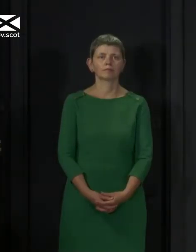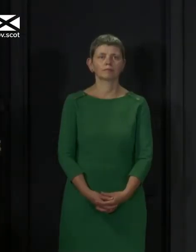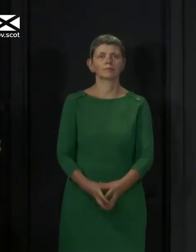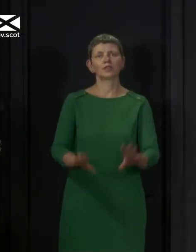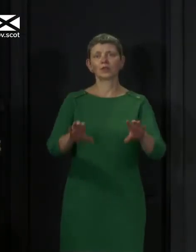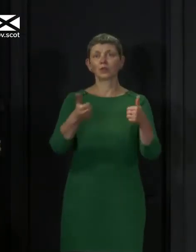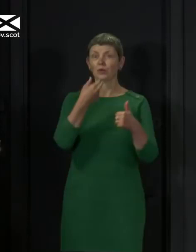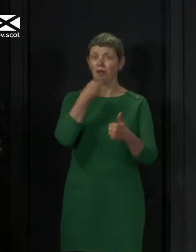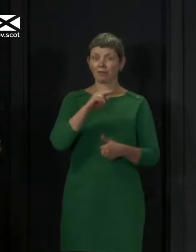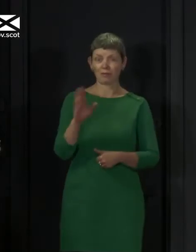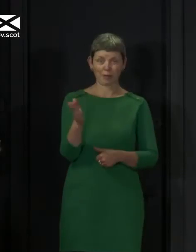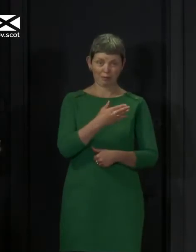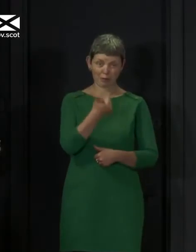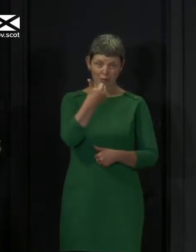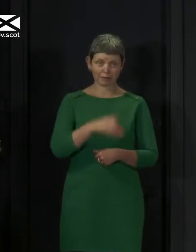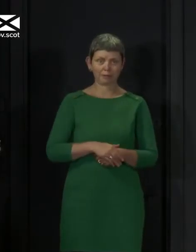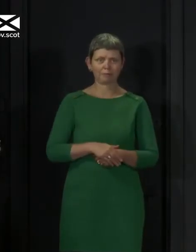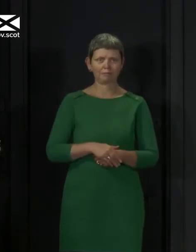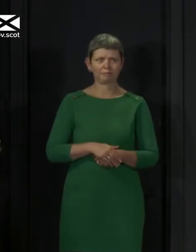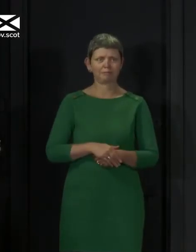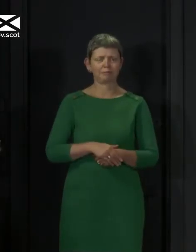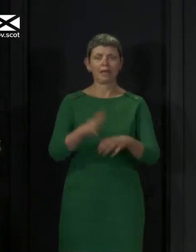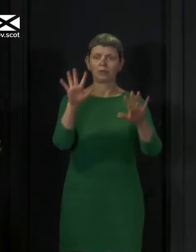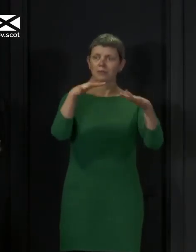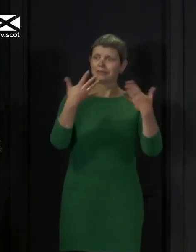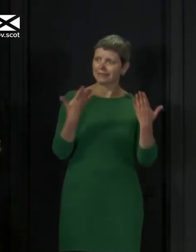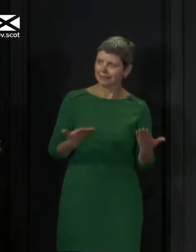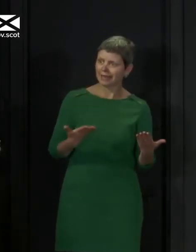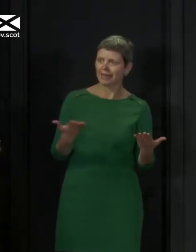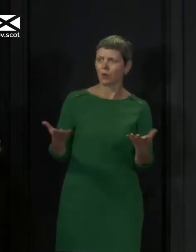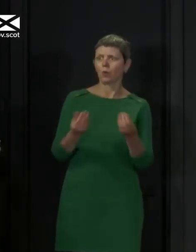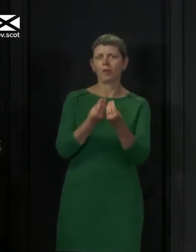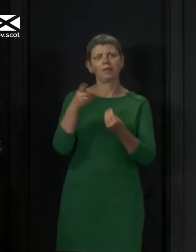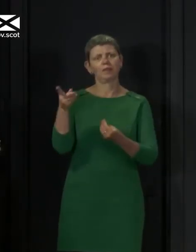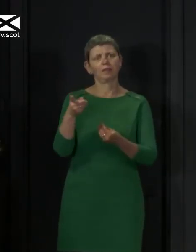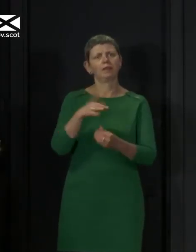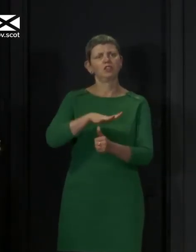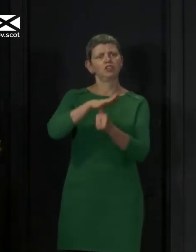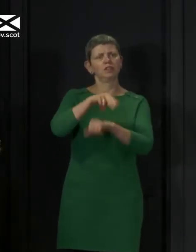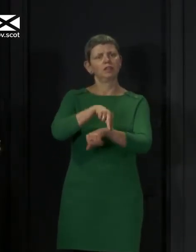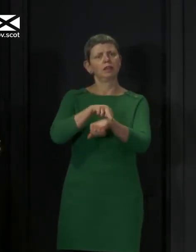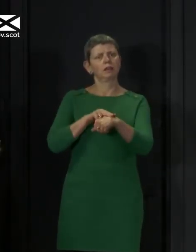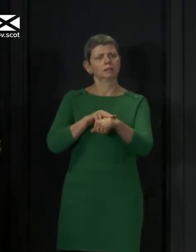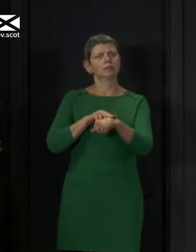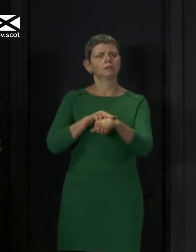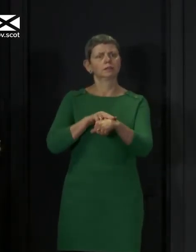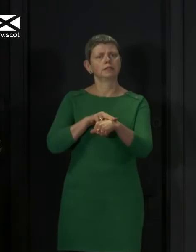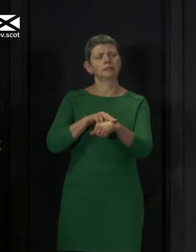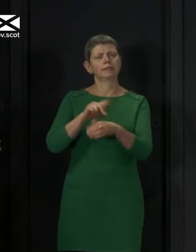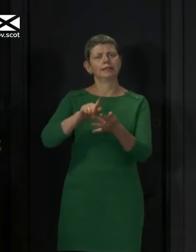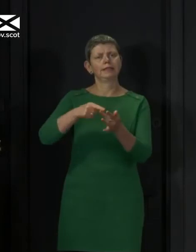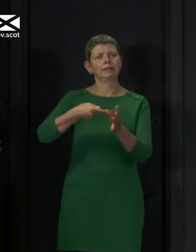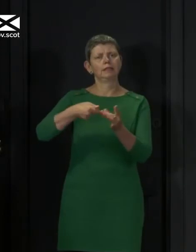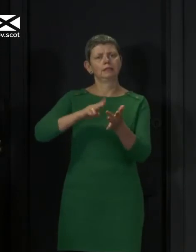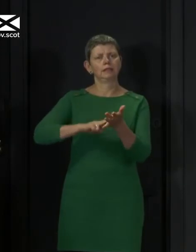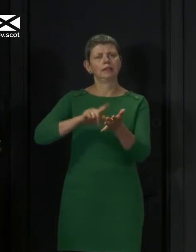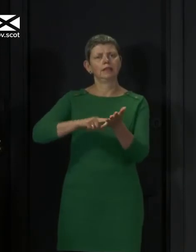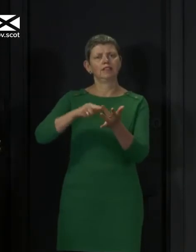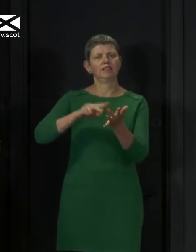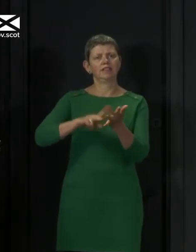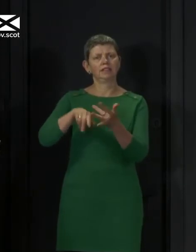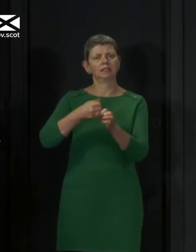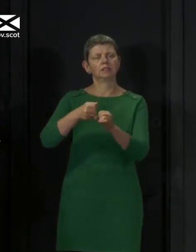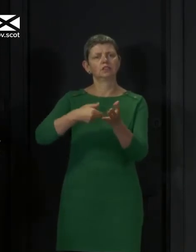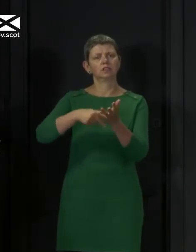Good afternoon, everyone. As you can see, I'm joined today by Ian Livingston, Chief Constable of Police Scotland, and by Professor Jason